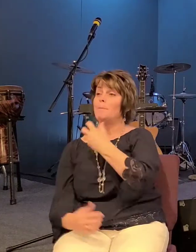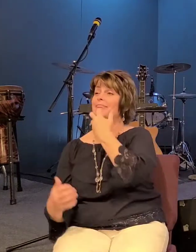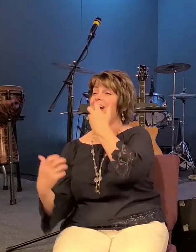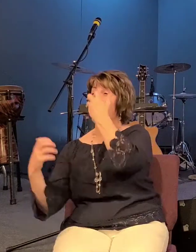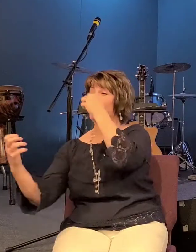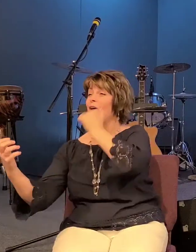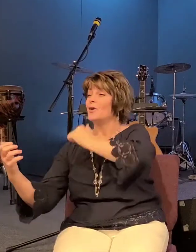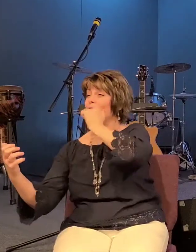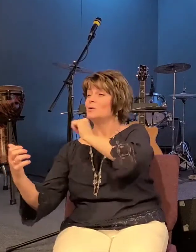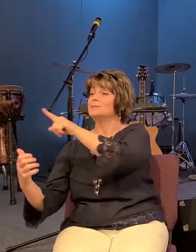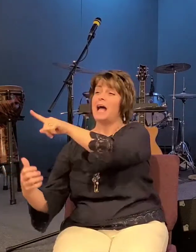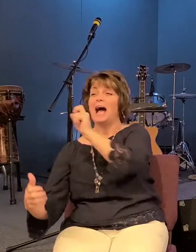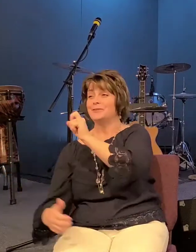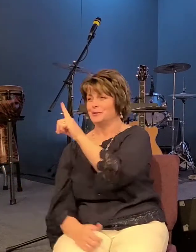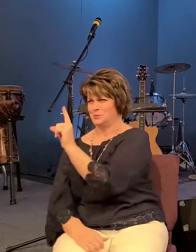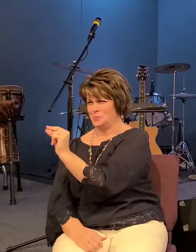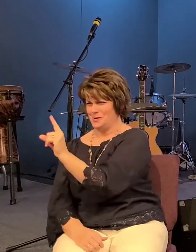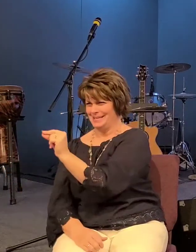decibels